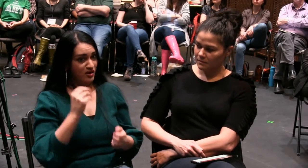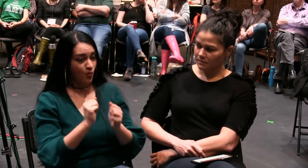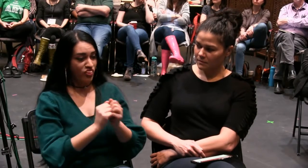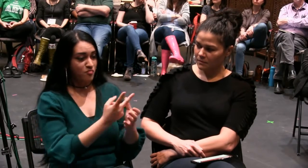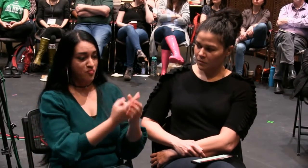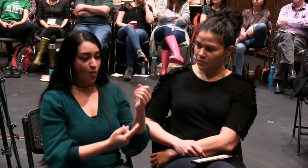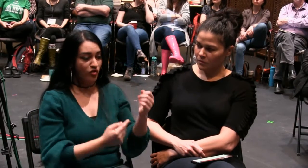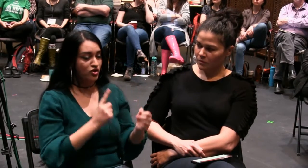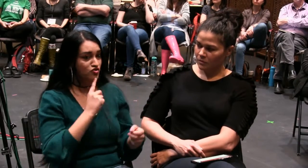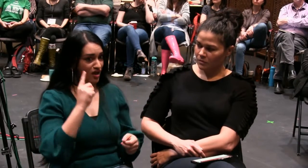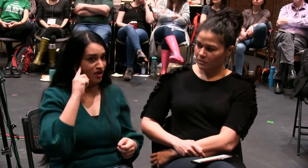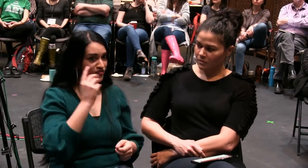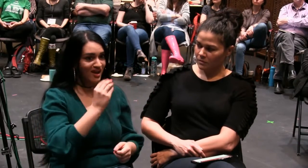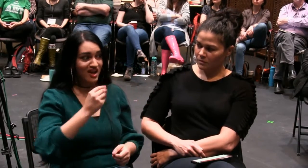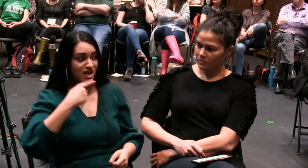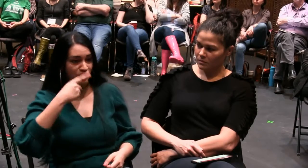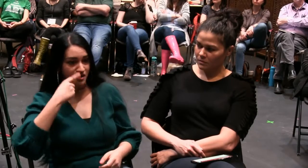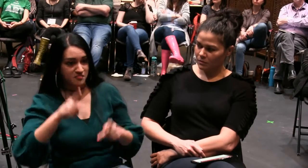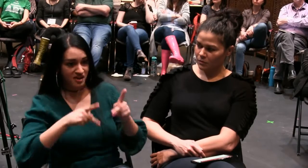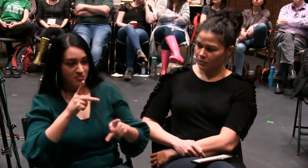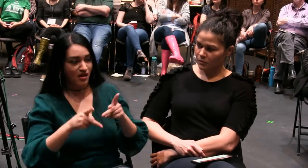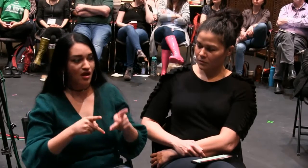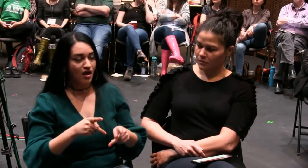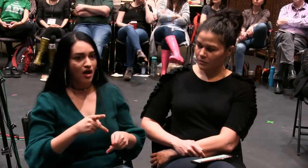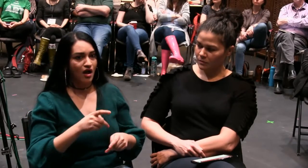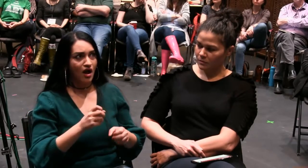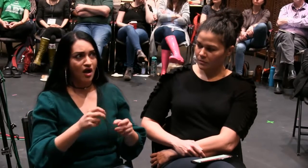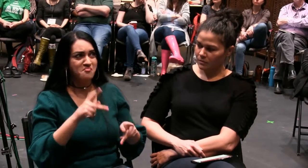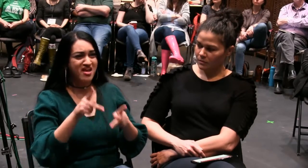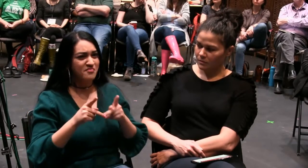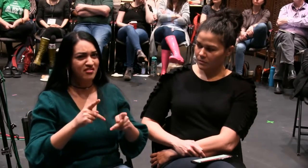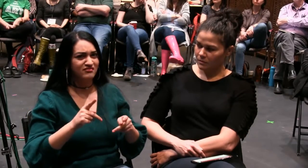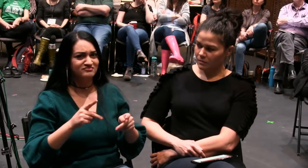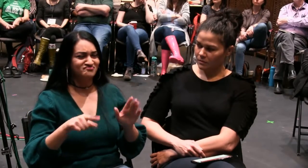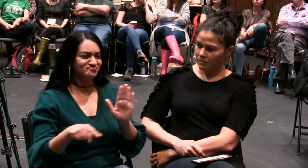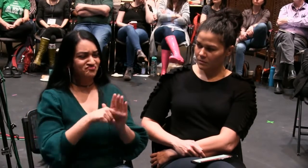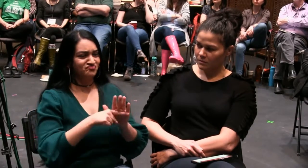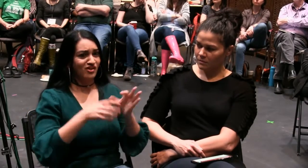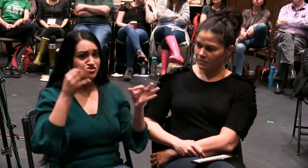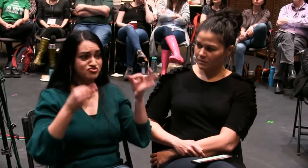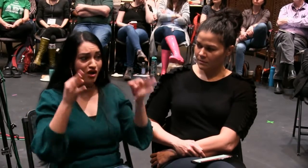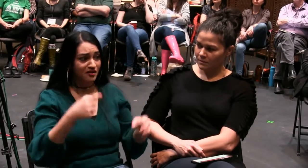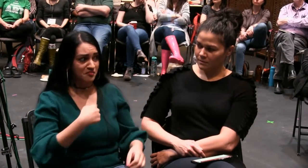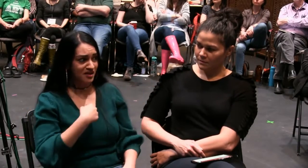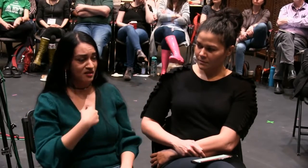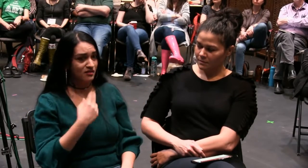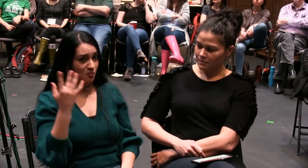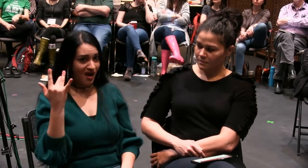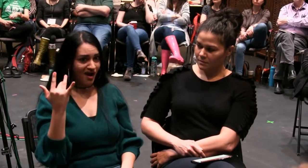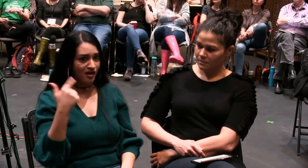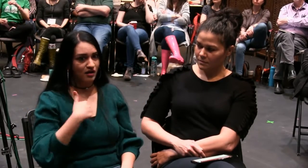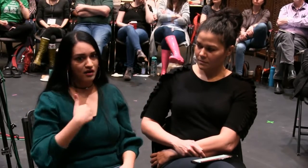sometimes. I have experienced that with deaf people and hearing people. There's stigma.